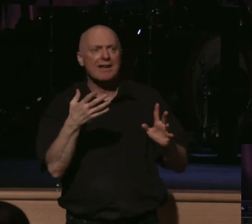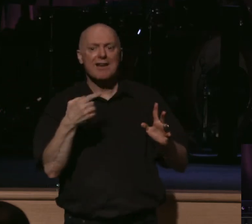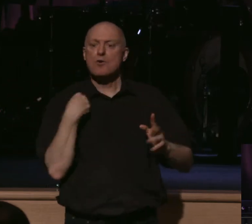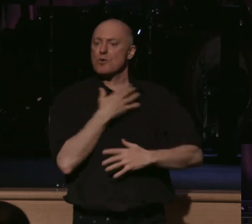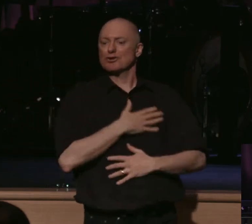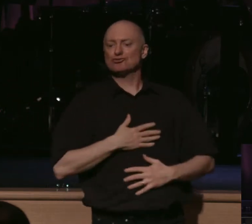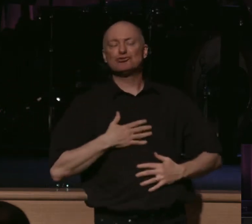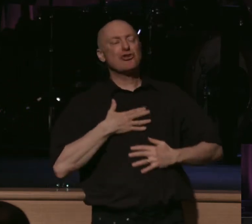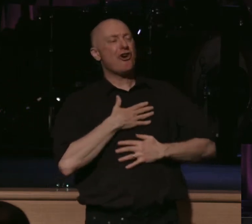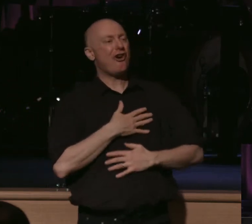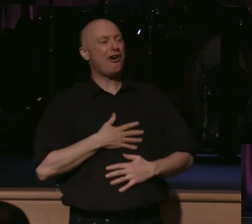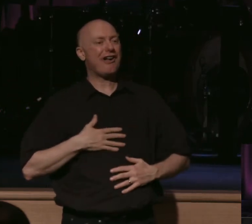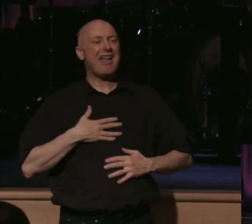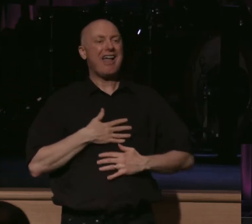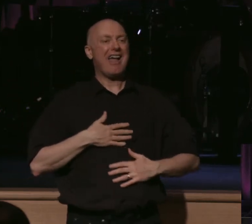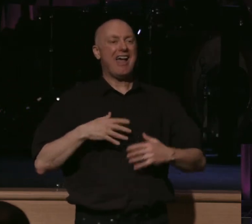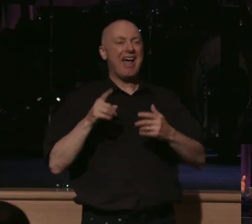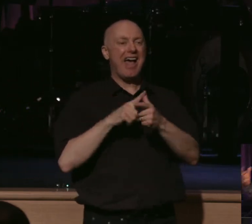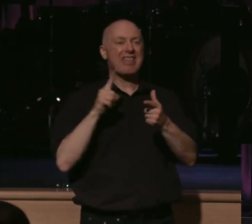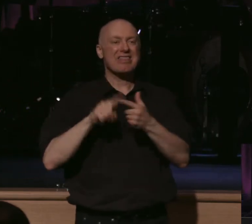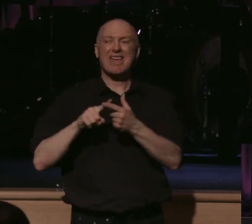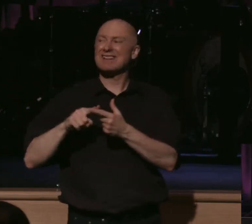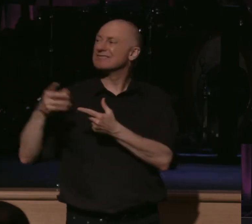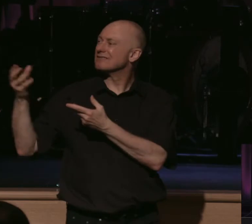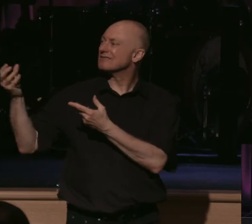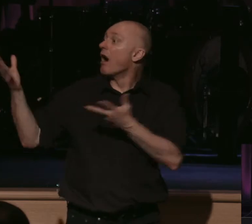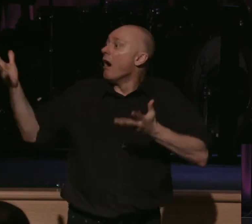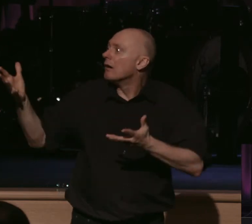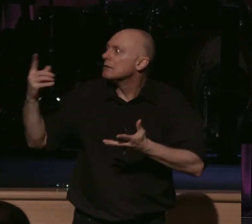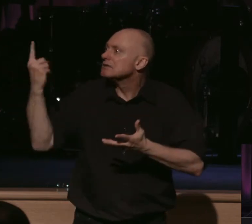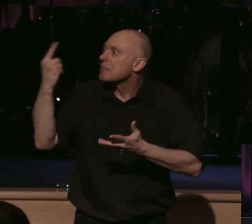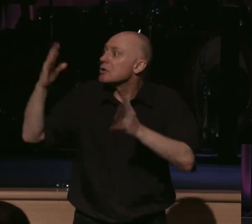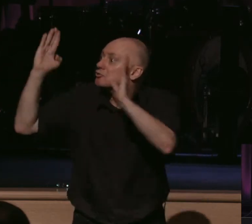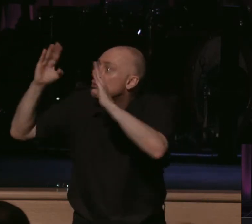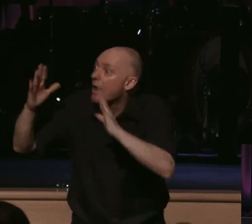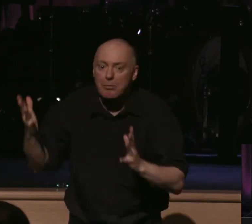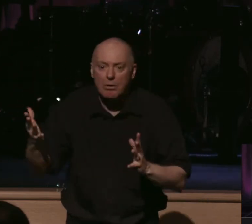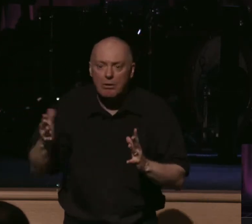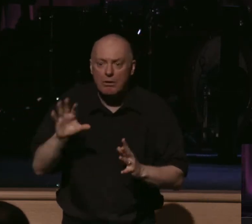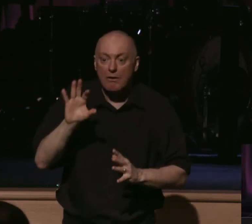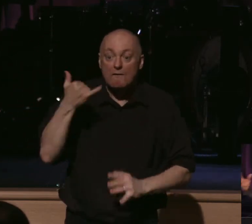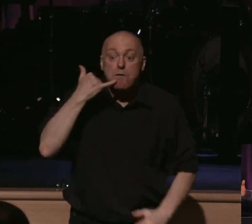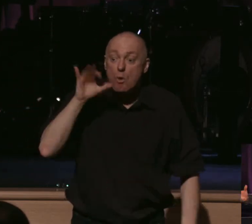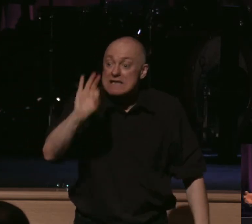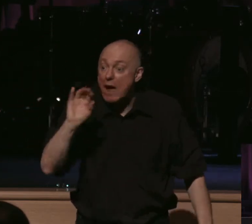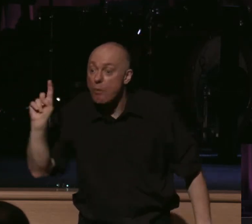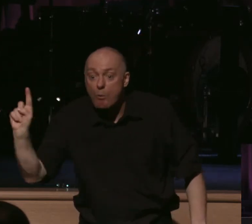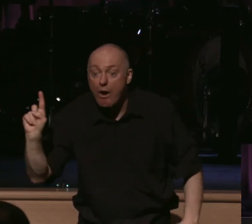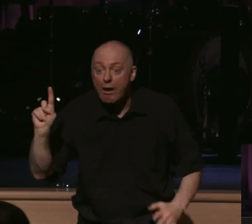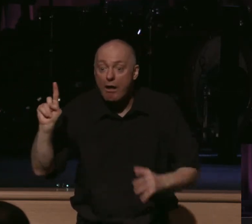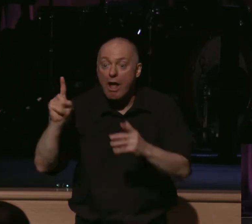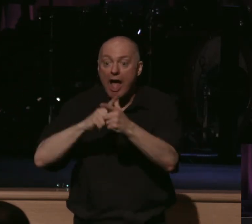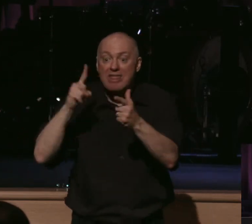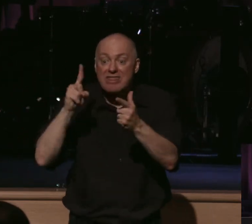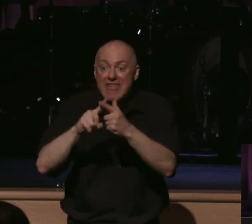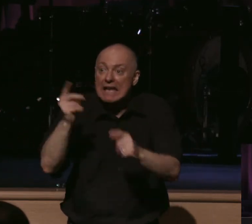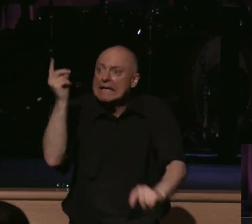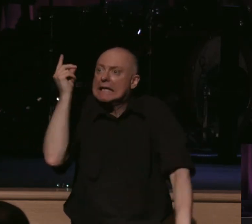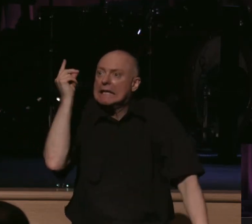enjoying the moment and all of a sudden information is received. Someone's in trouble, 911, whatever it is, and the instant that